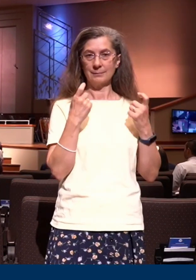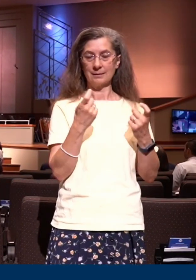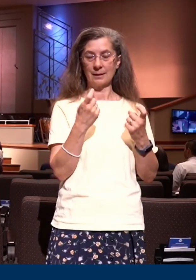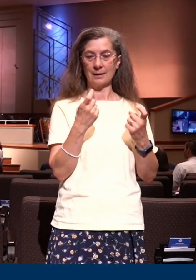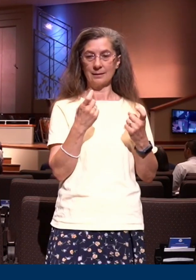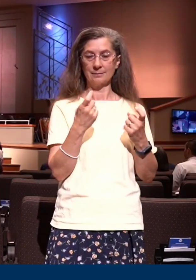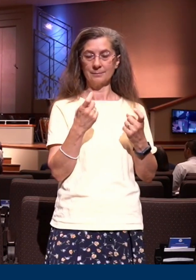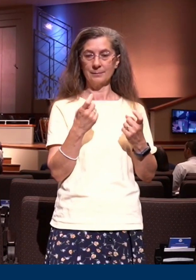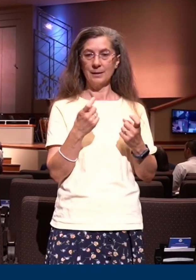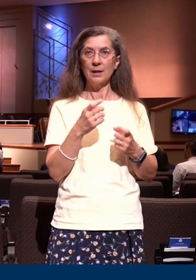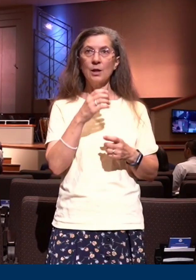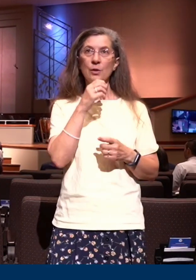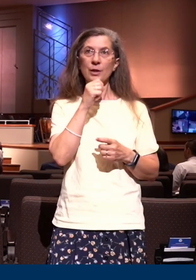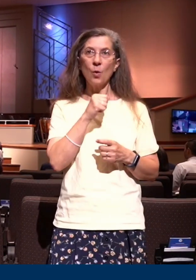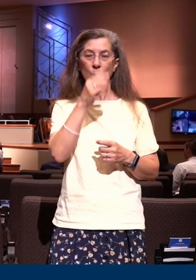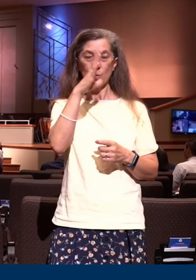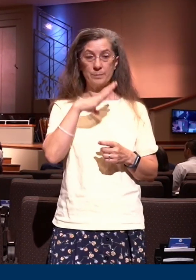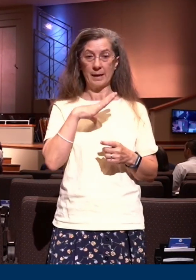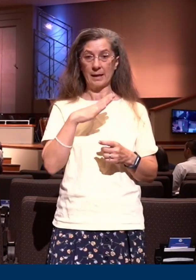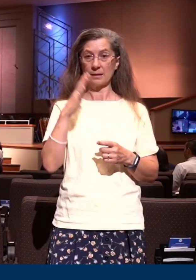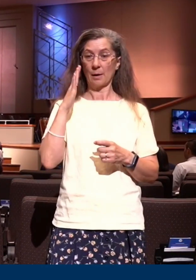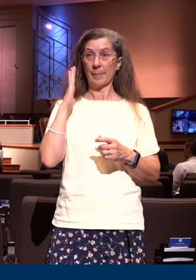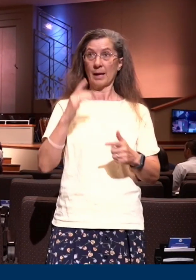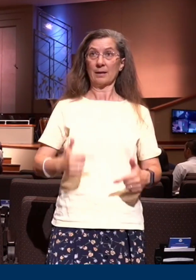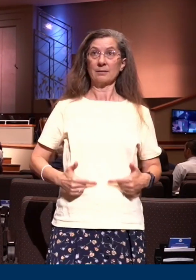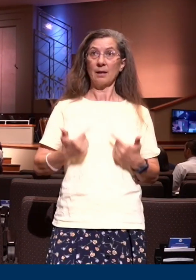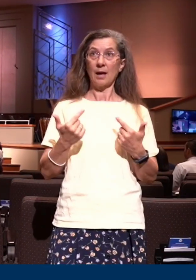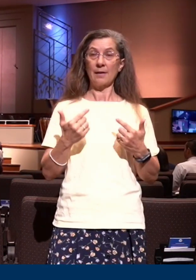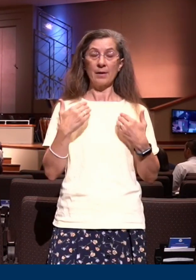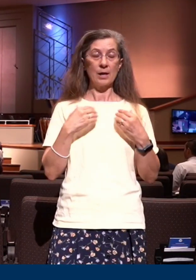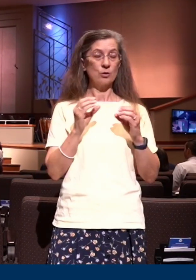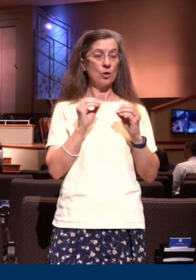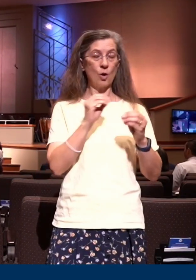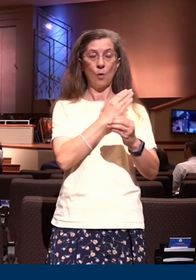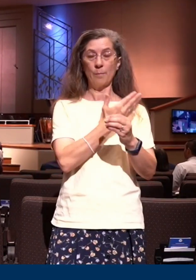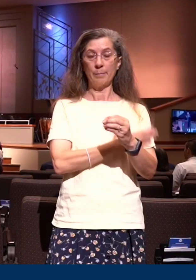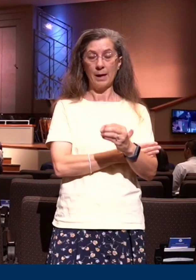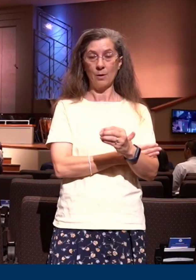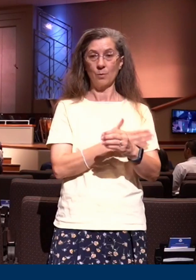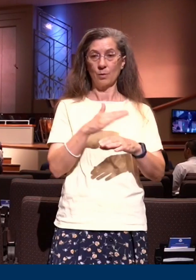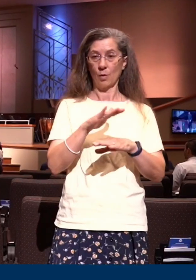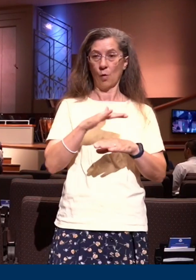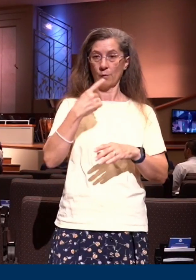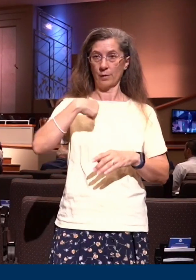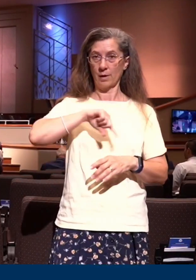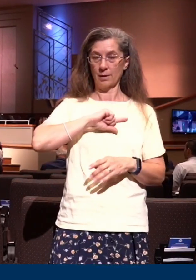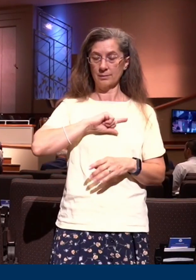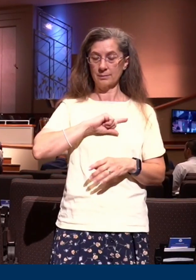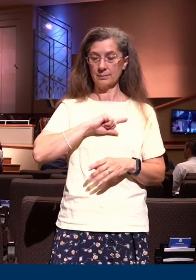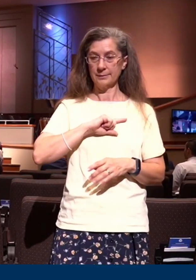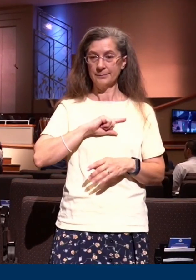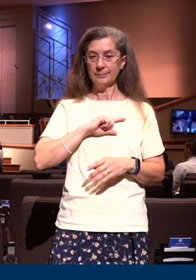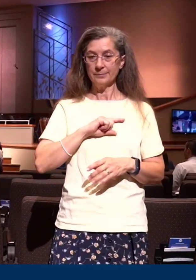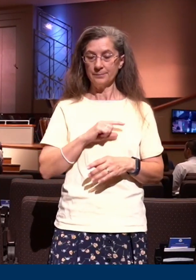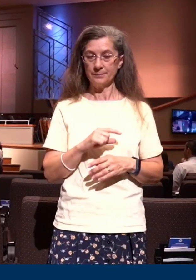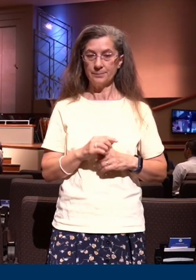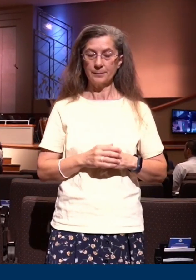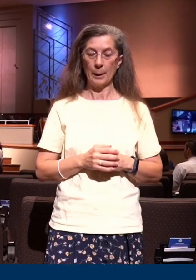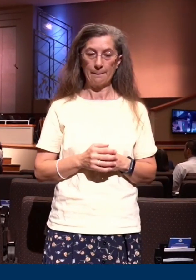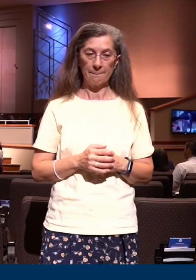has no power over us as we are in Christ. The planting of the new life, that happens at salvation. The purpose of